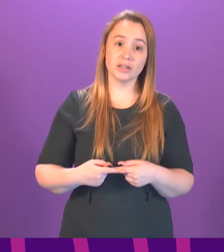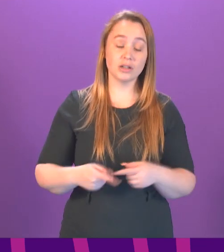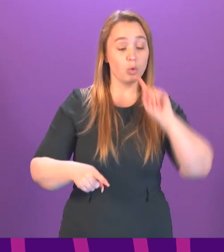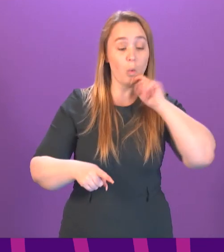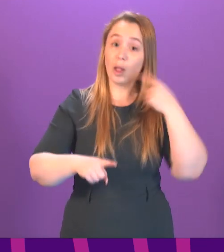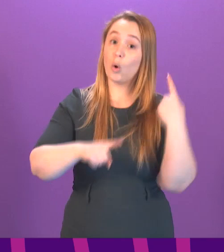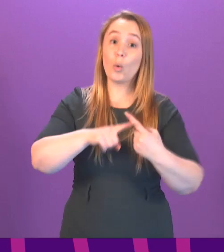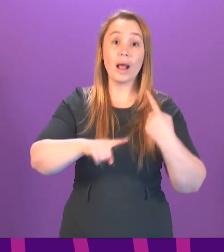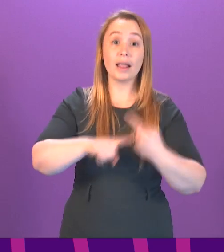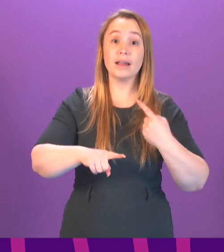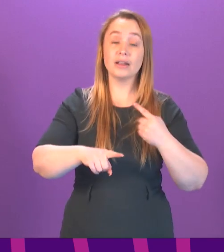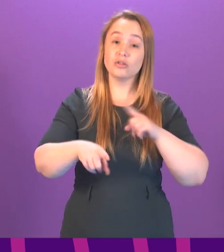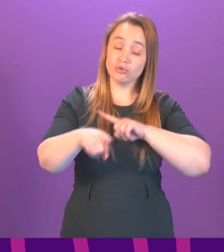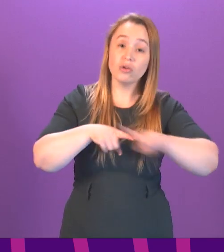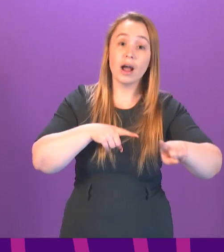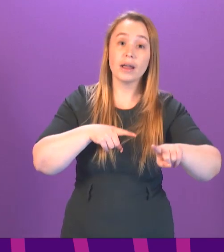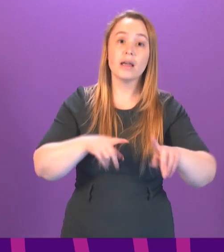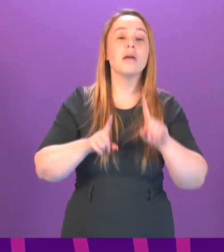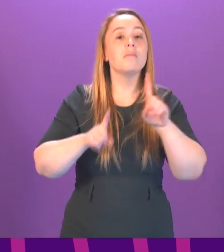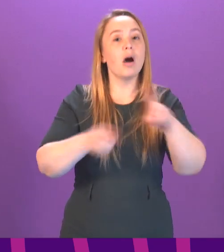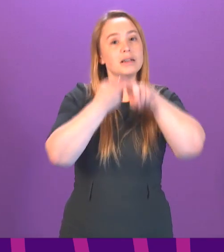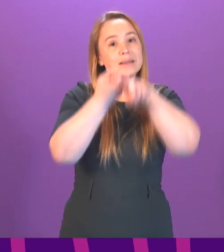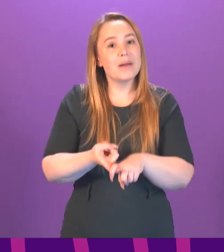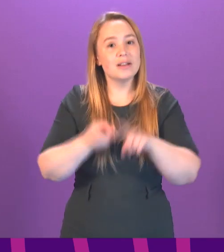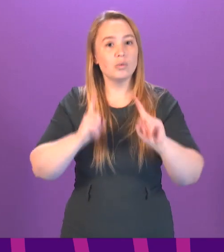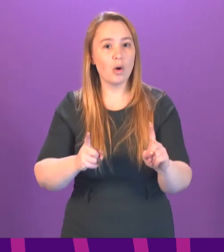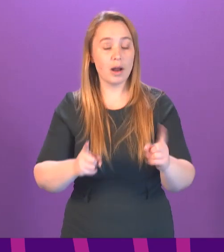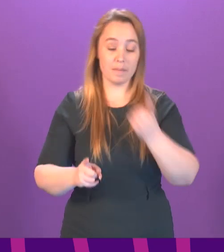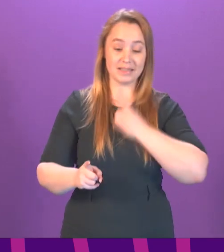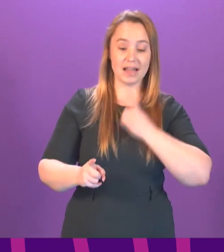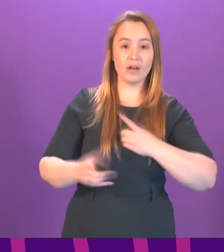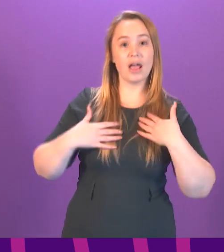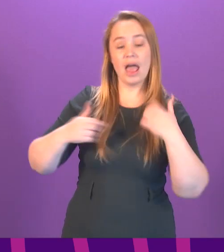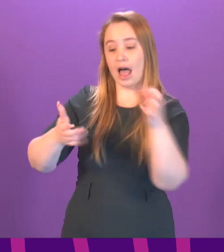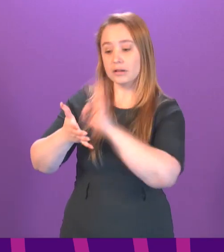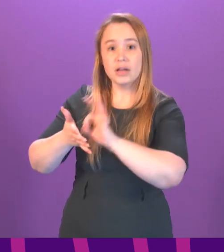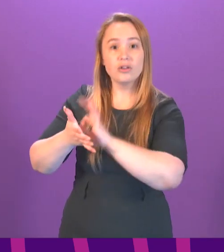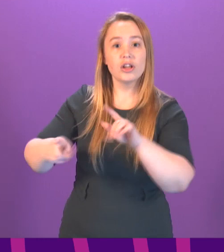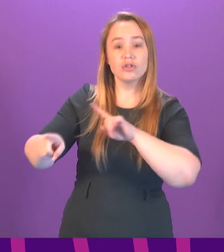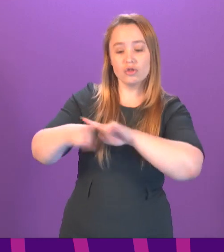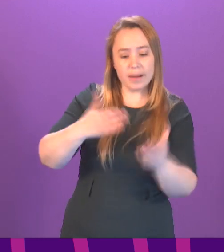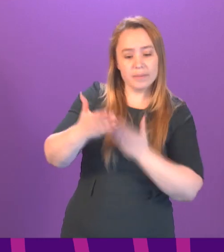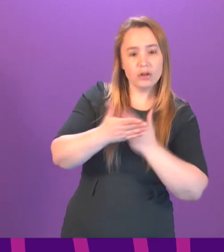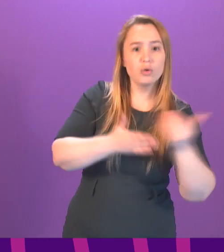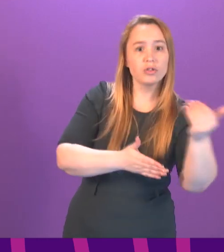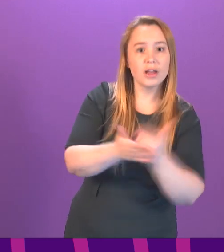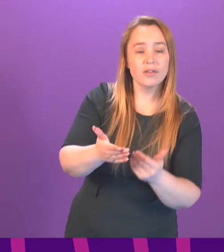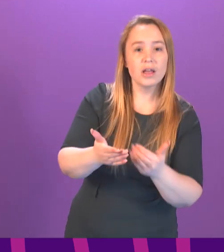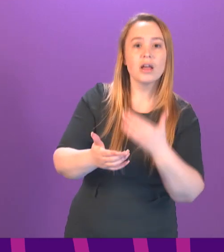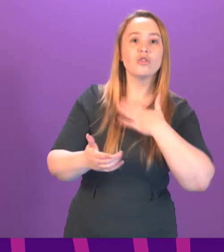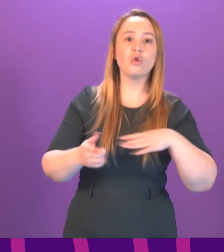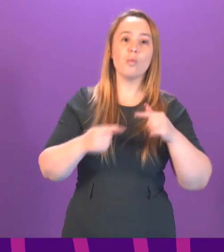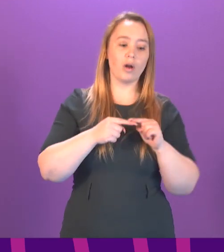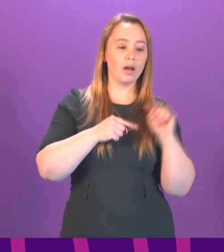quickly as possible. But it is incumbent on me and the health secretary to do it as safely as possible so that we're not standing here